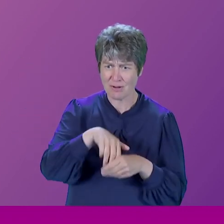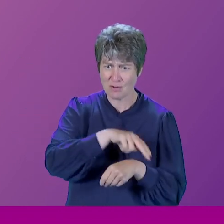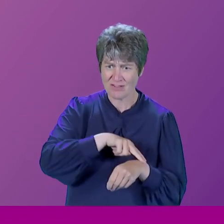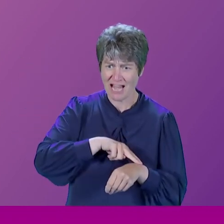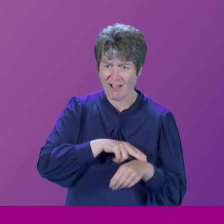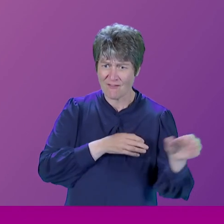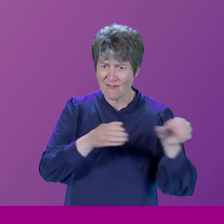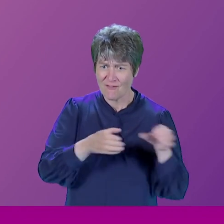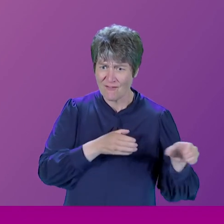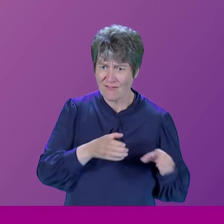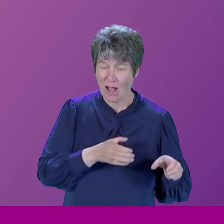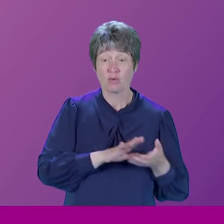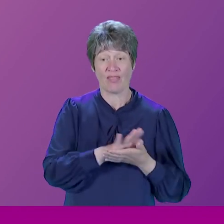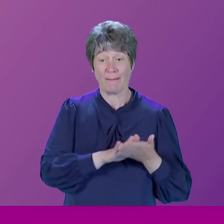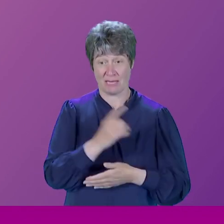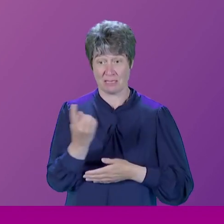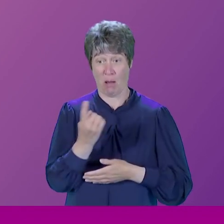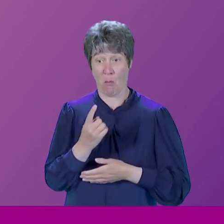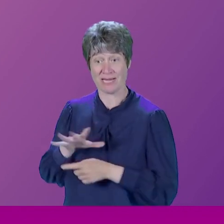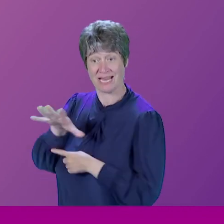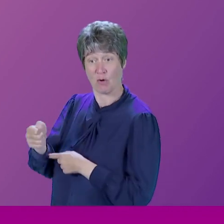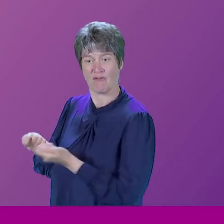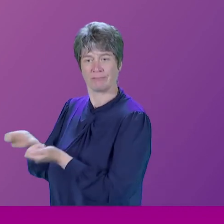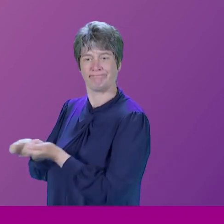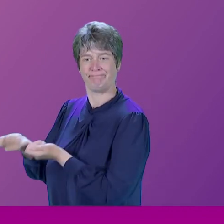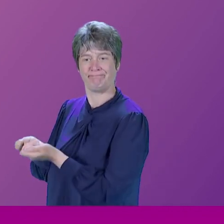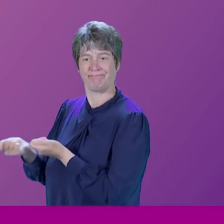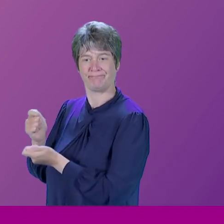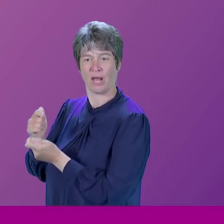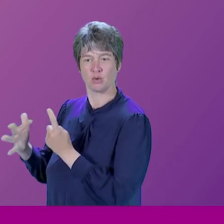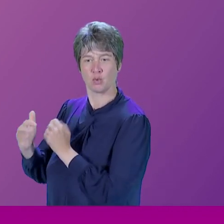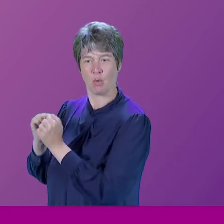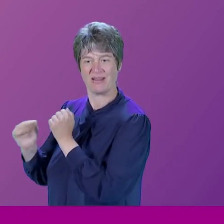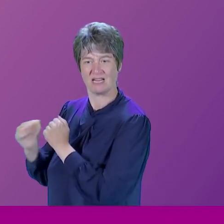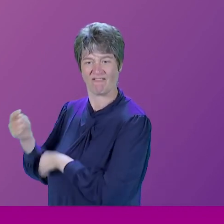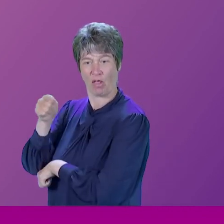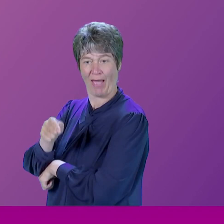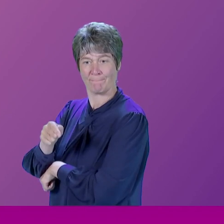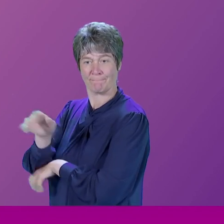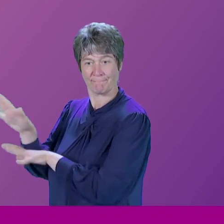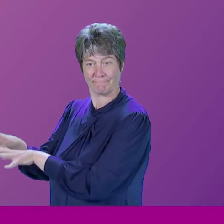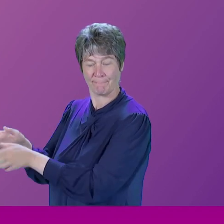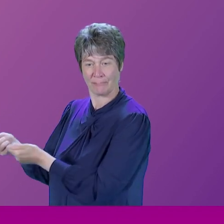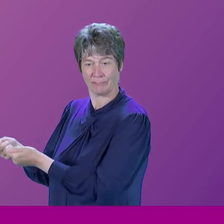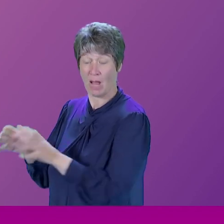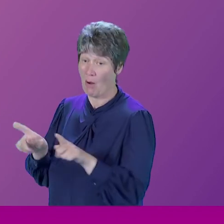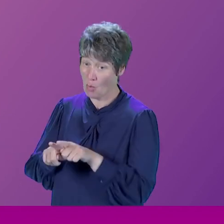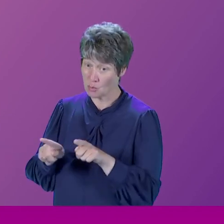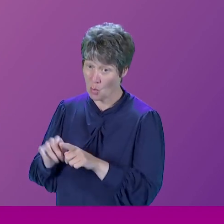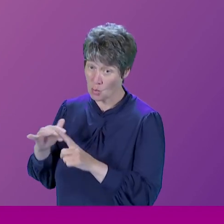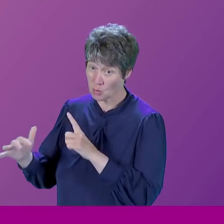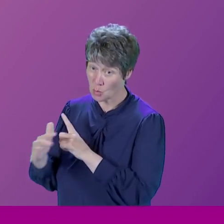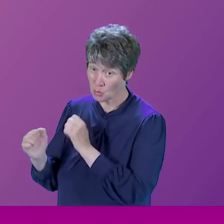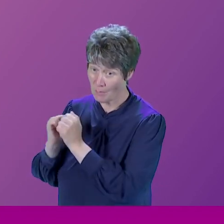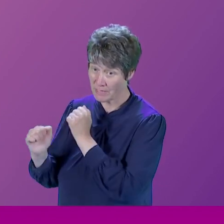someone is running their social media for them, fielding all the stuff that's coming in, turning it around. And, of course, social media also offers great